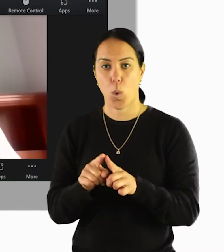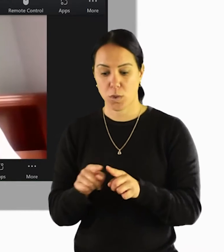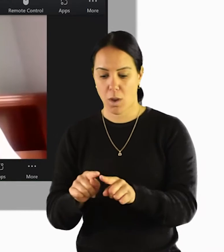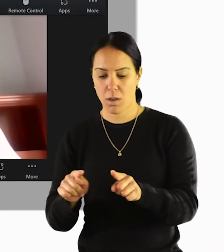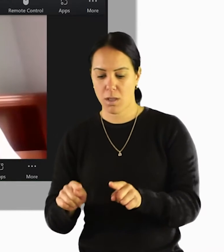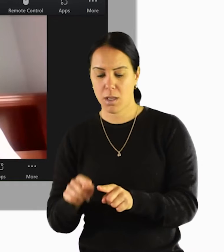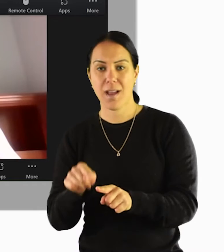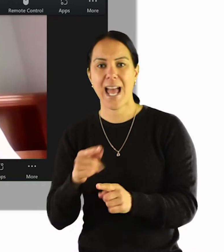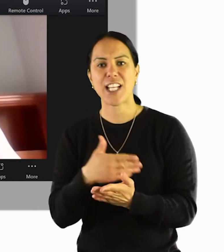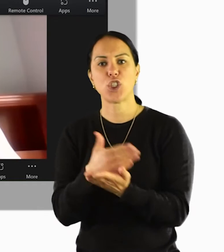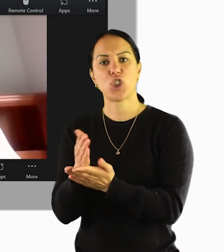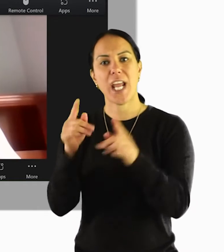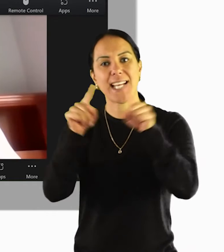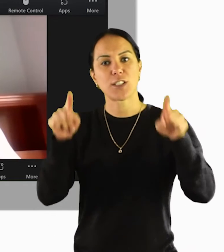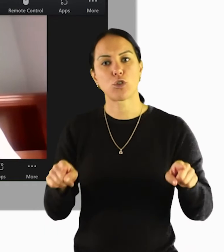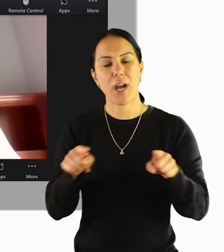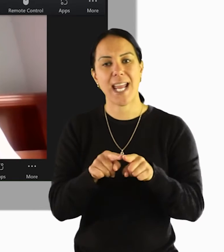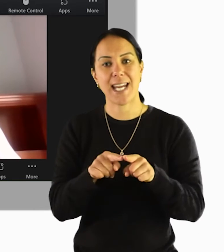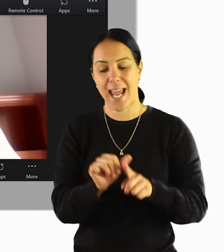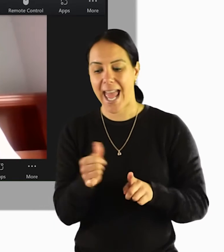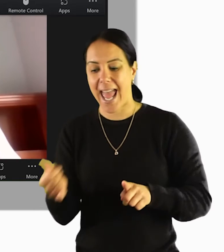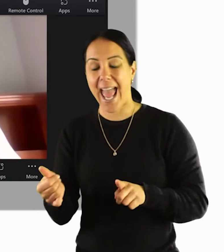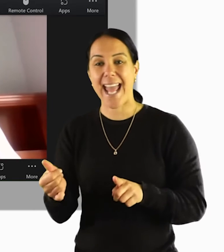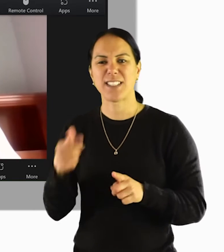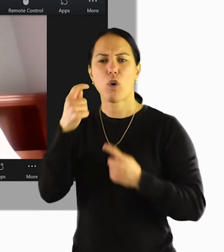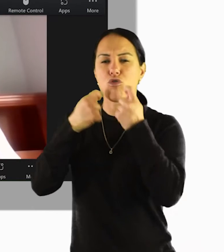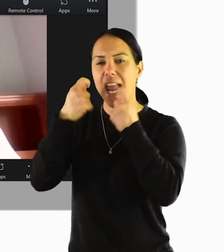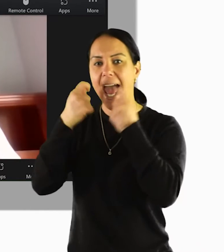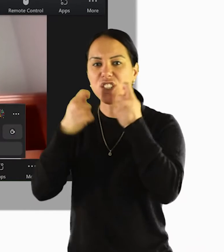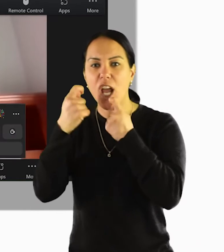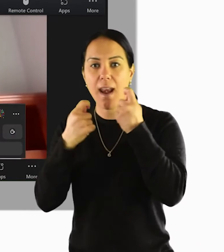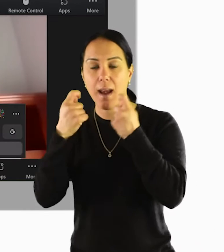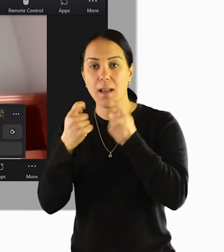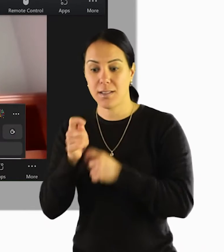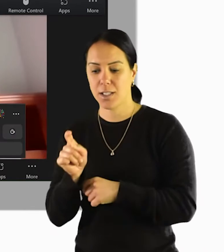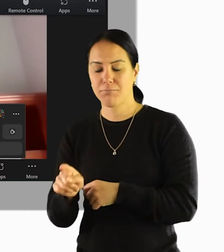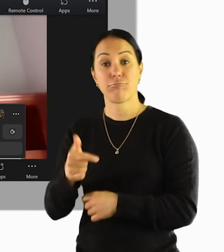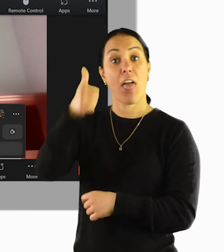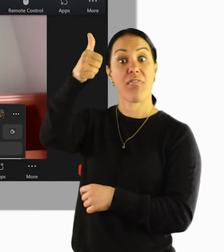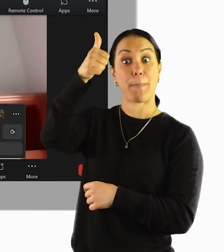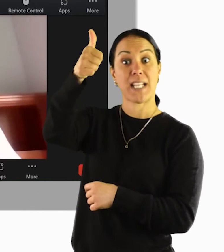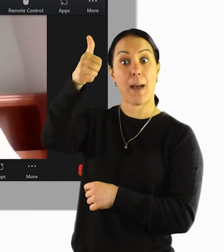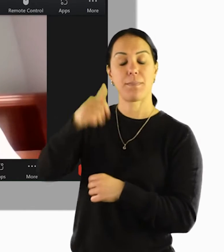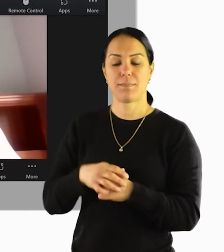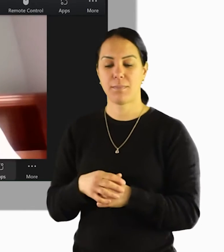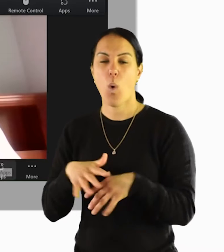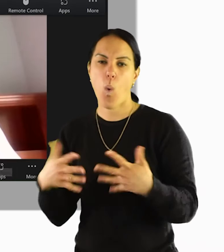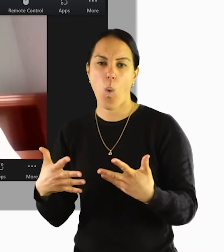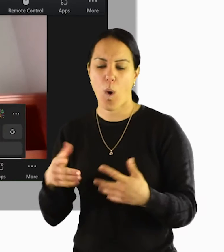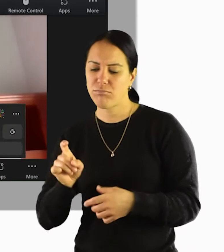You also have a share screen button and reaction. So you might want to click on a thumbs up